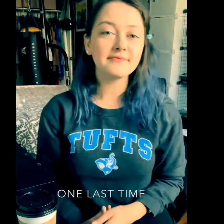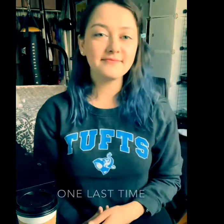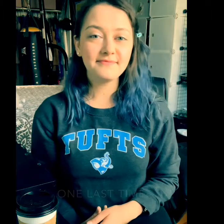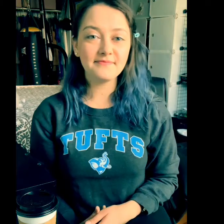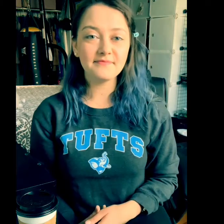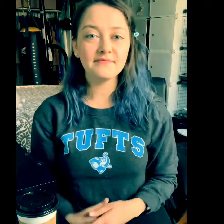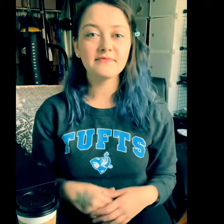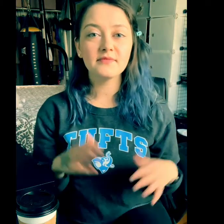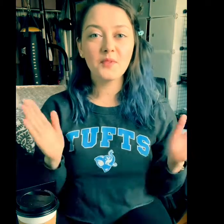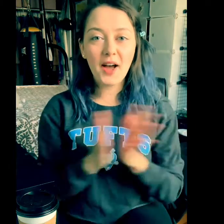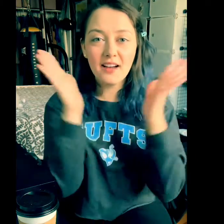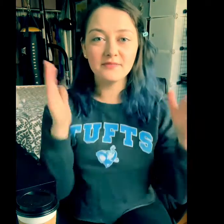Wow